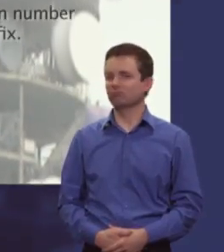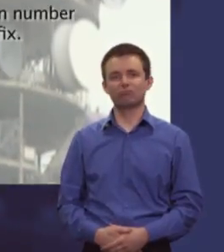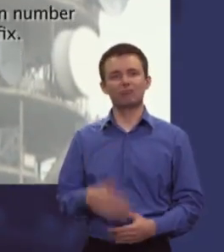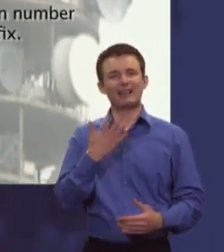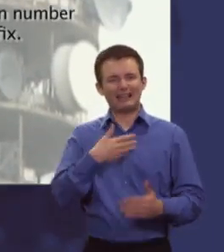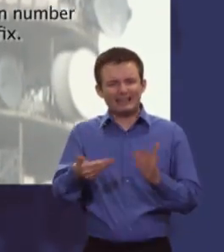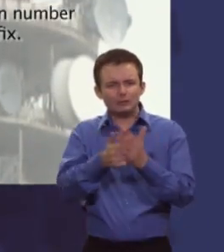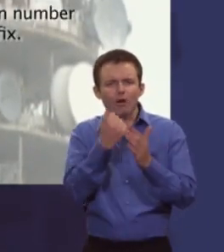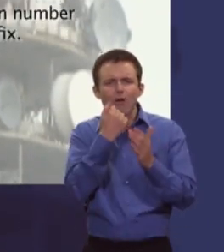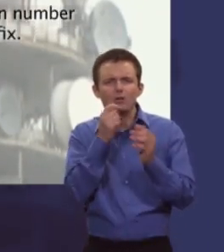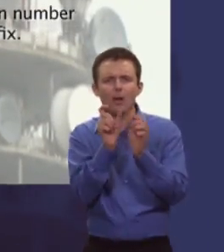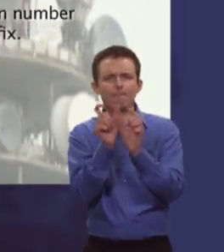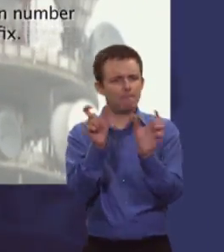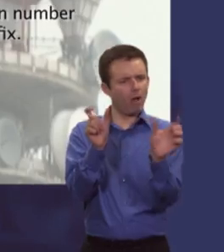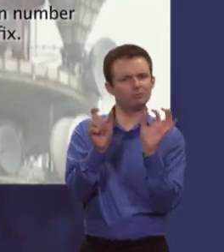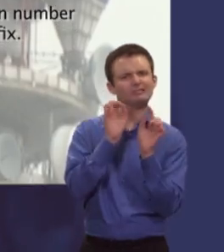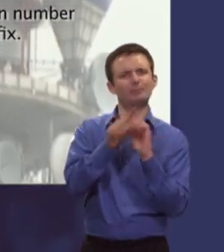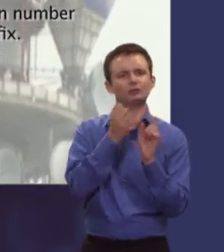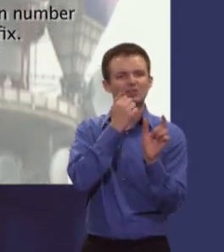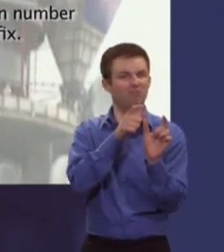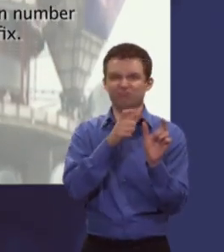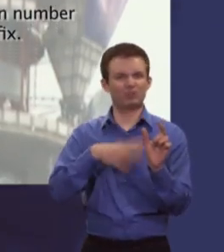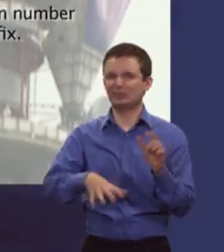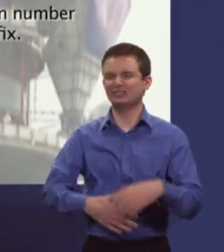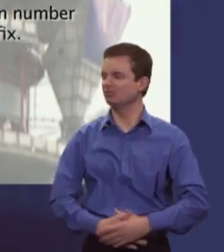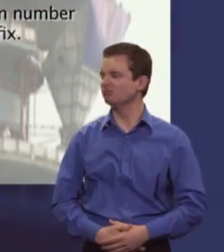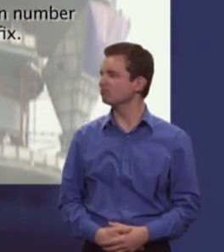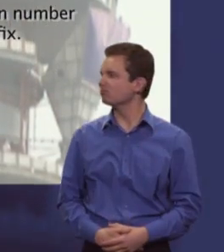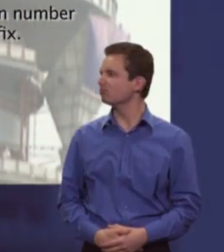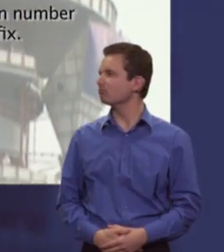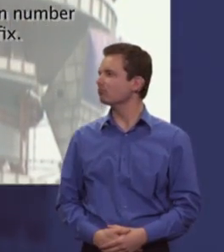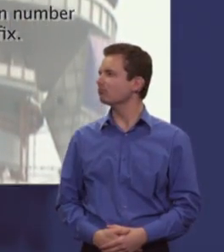The option of a presentation number removes the need for a prefix.